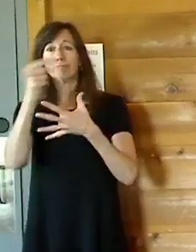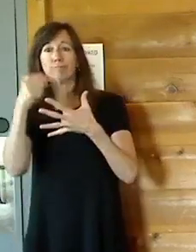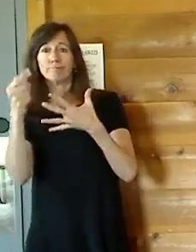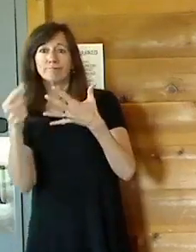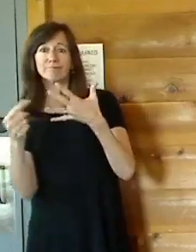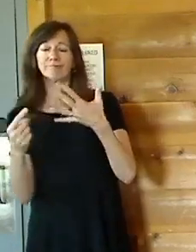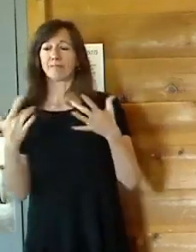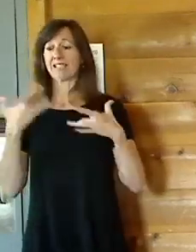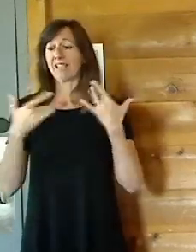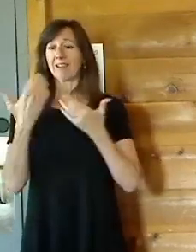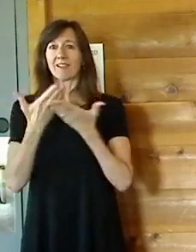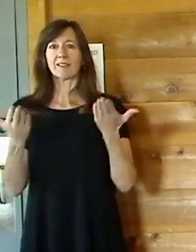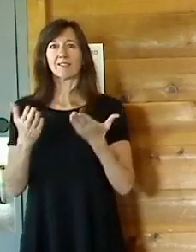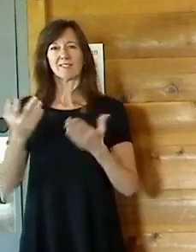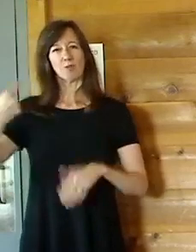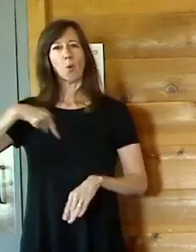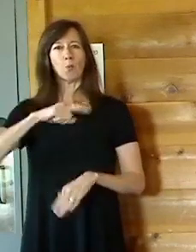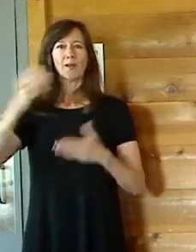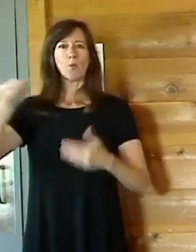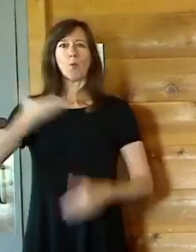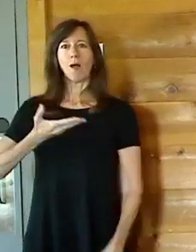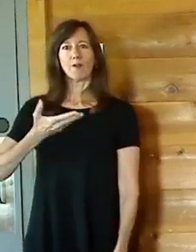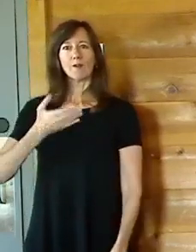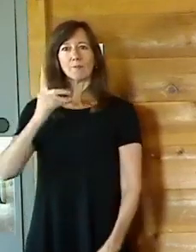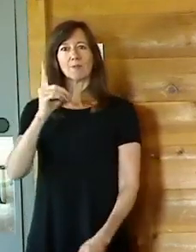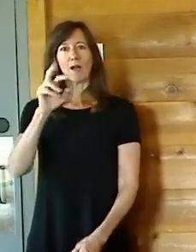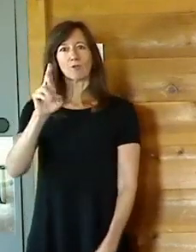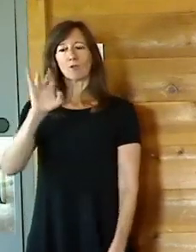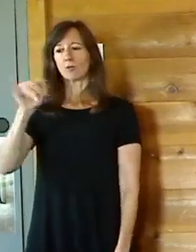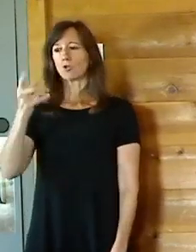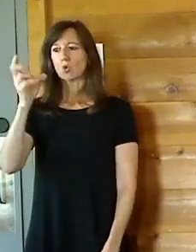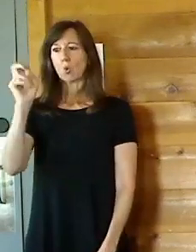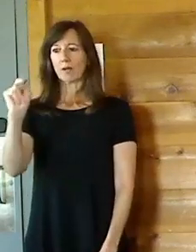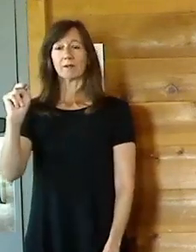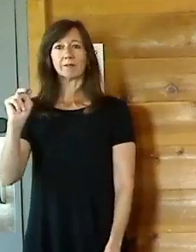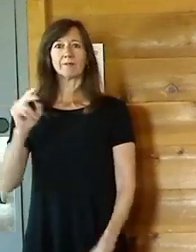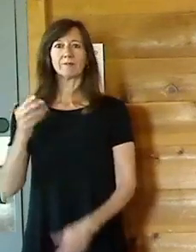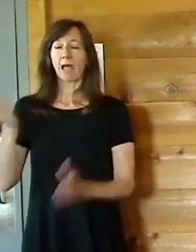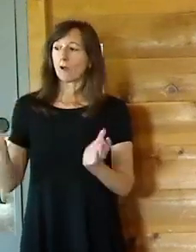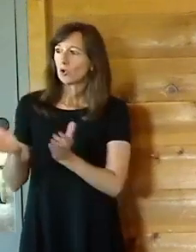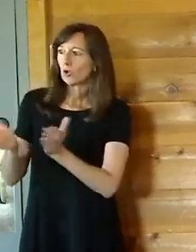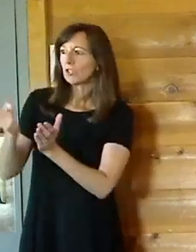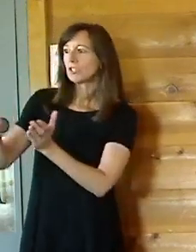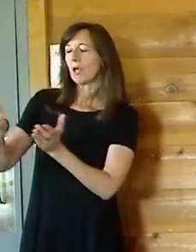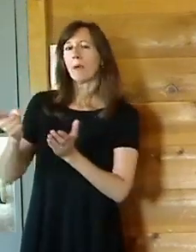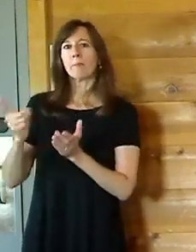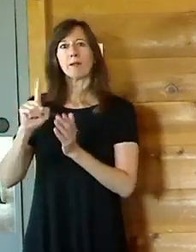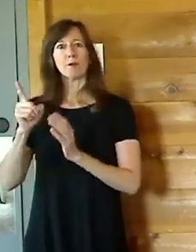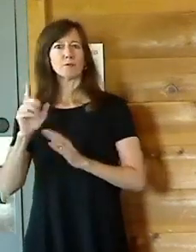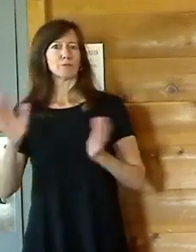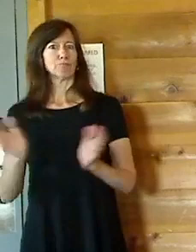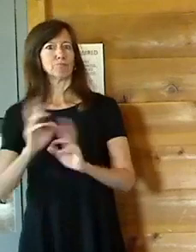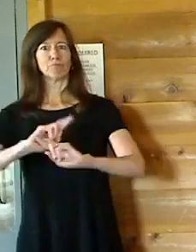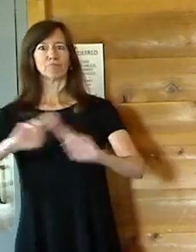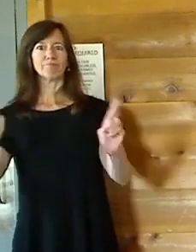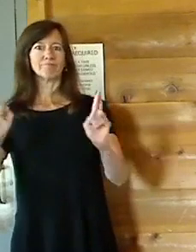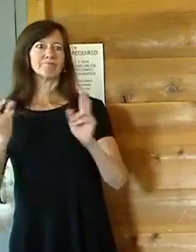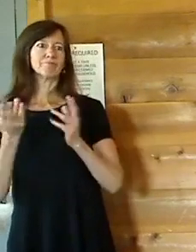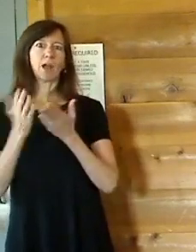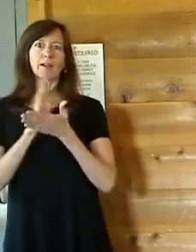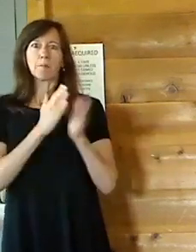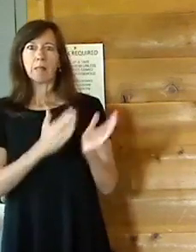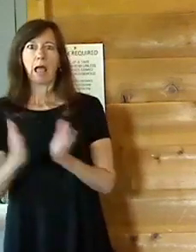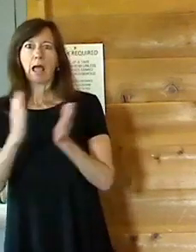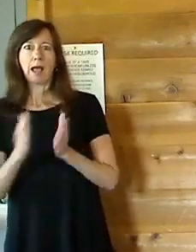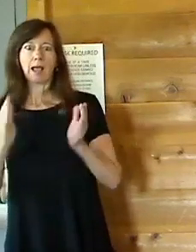I encouraged him, and he was more than ready and had planned to do a lot of outreach. So I think you'll be seeing